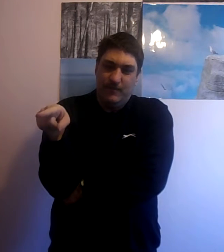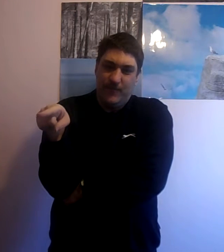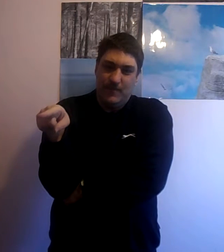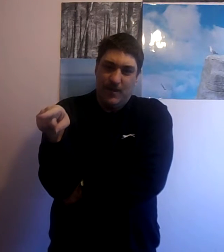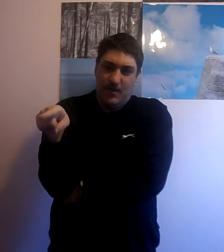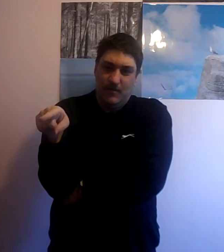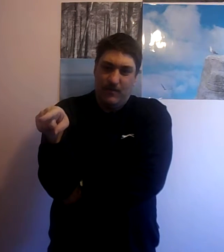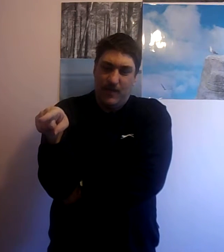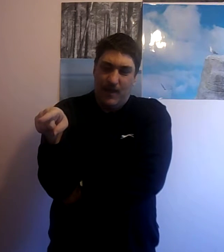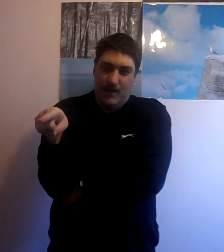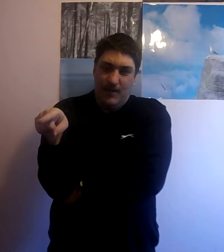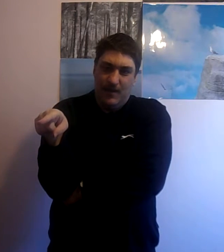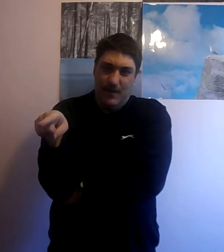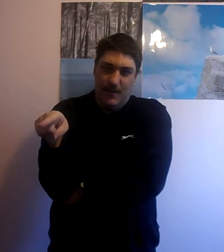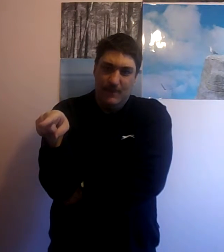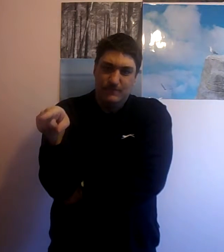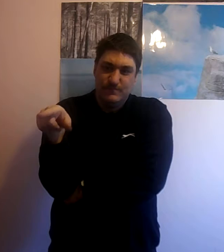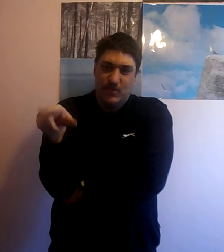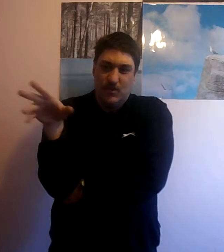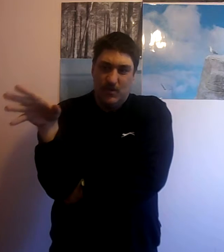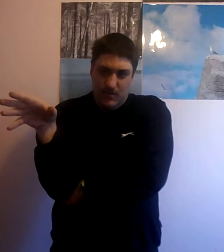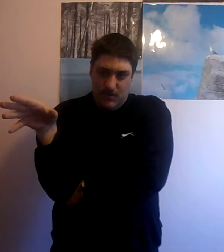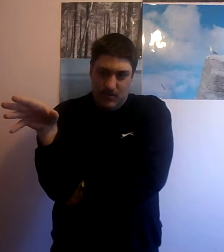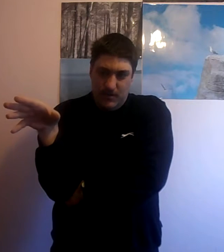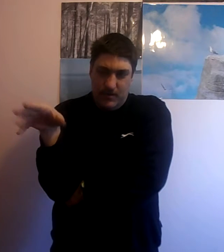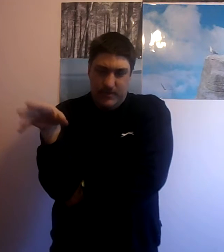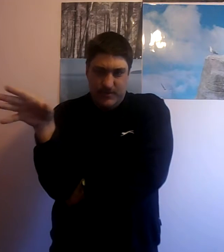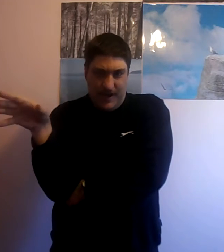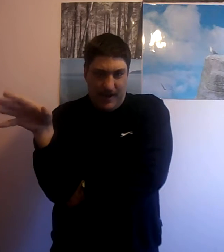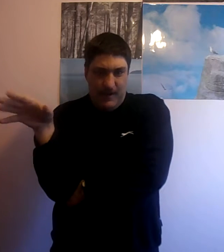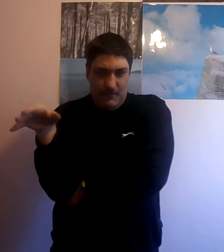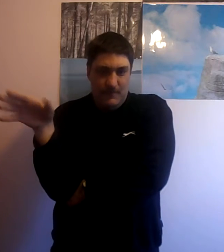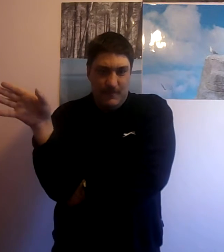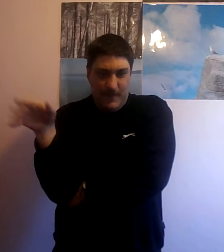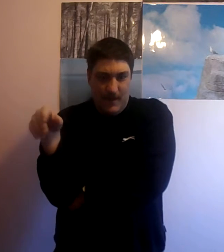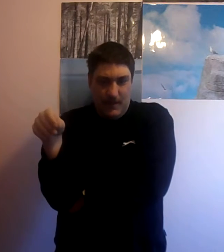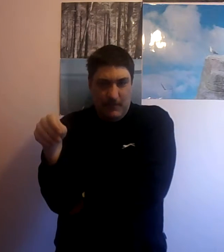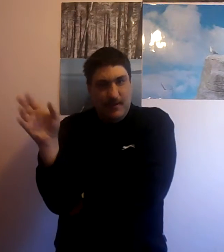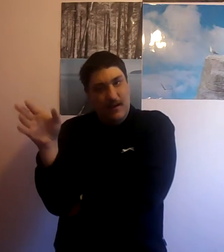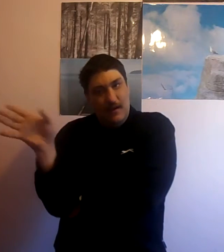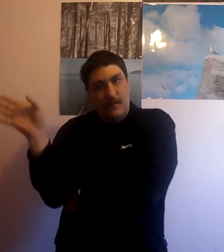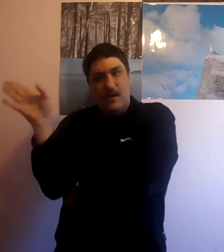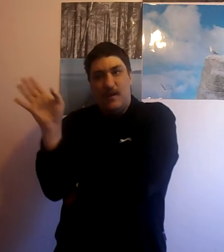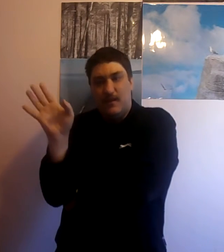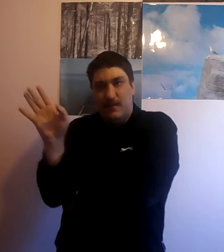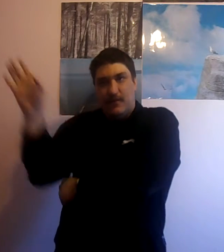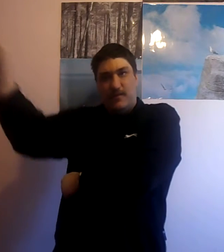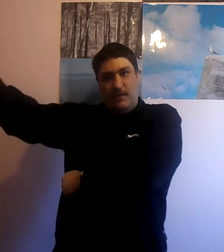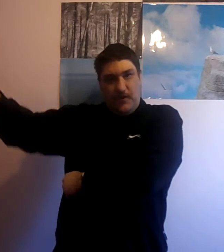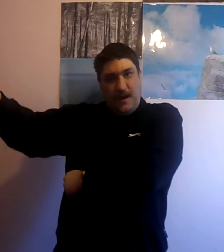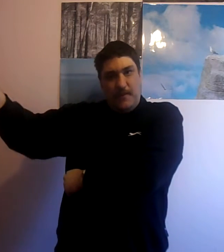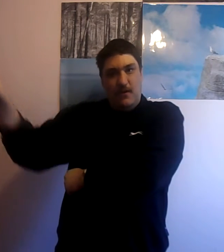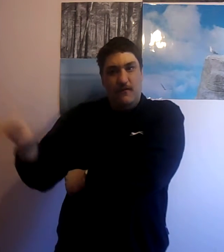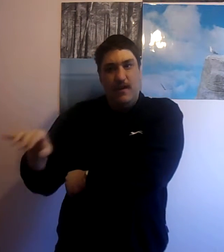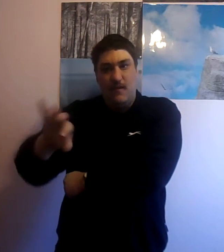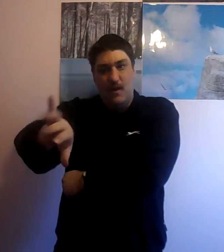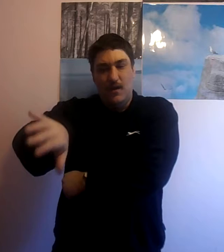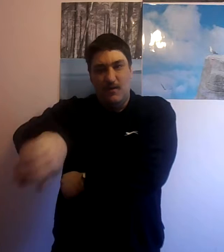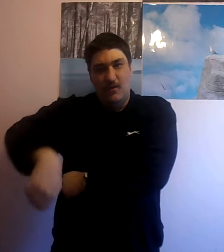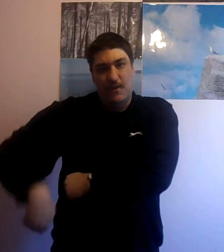from a gold seller you know distract him tell him to go look there's something happening over there and while he's not looking